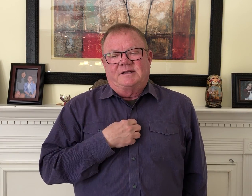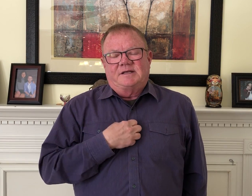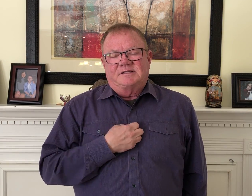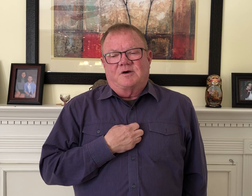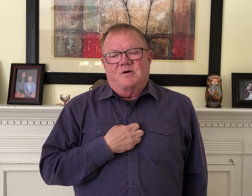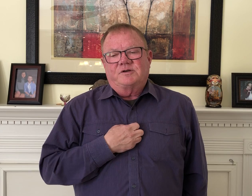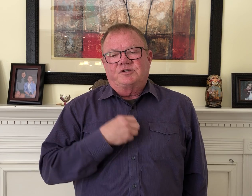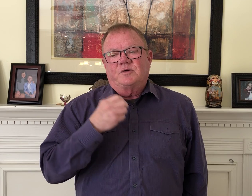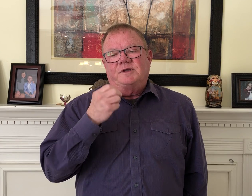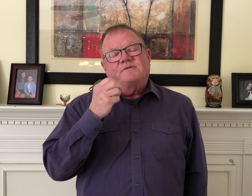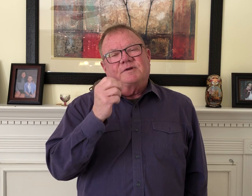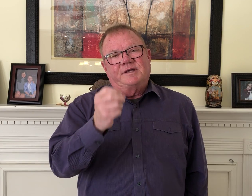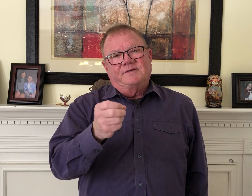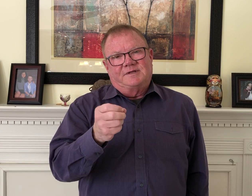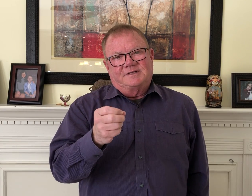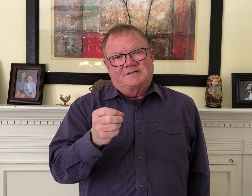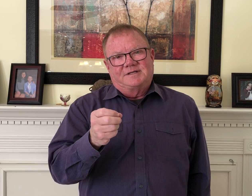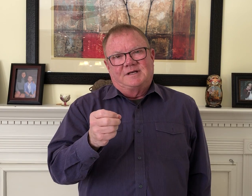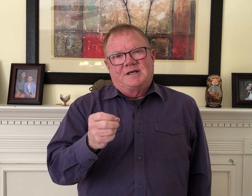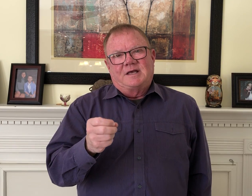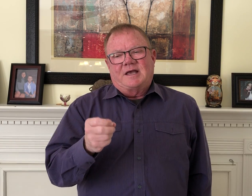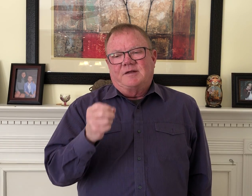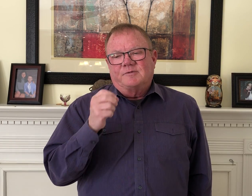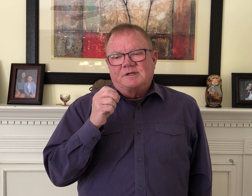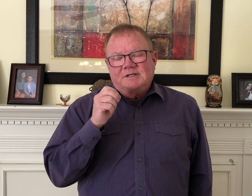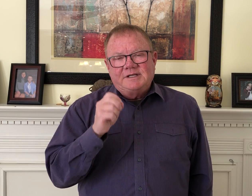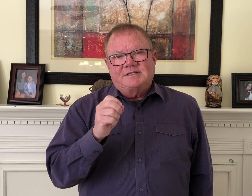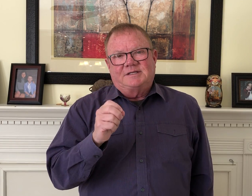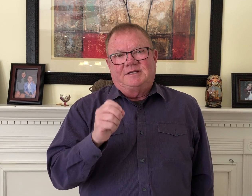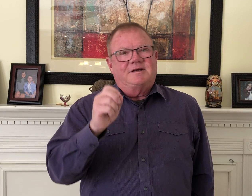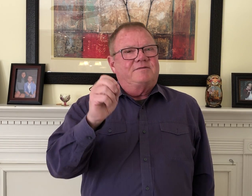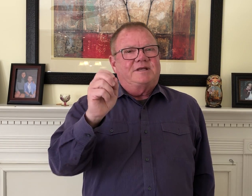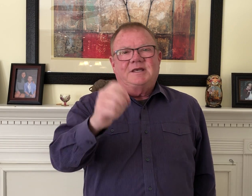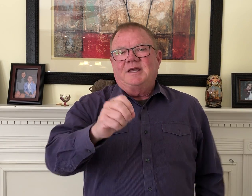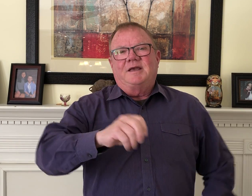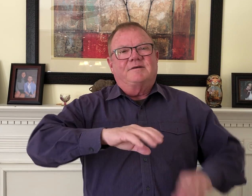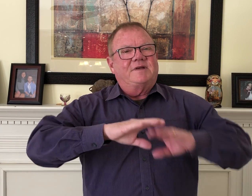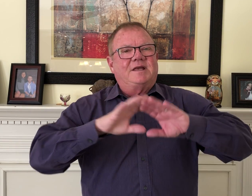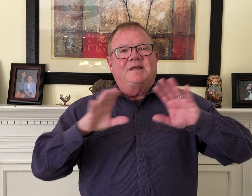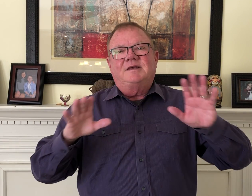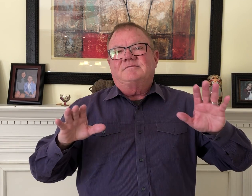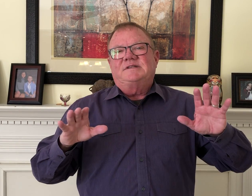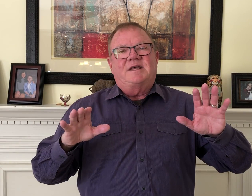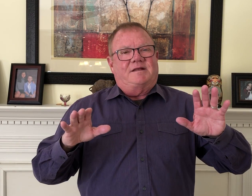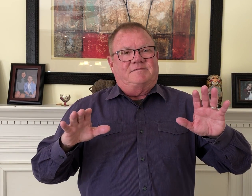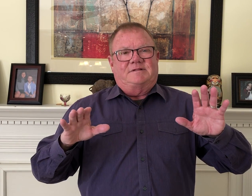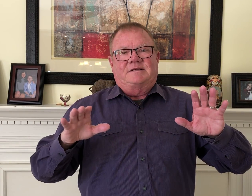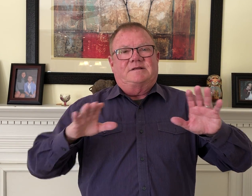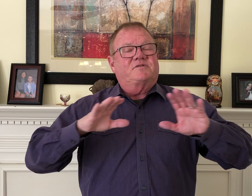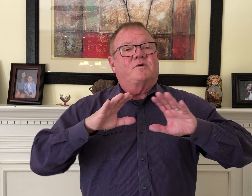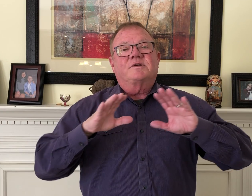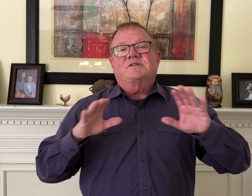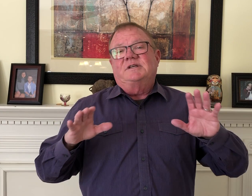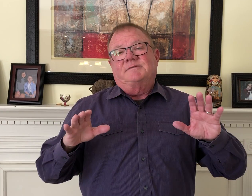his heart showing forgiveness and releasing of the king of any debt as far as sin.